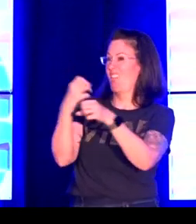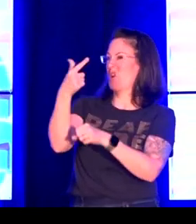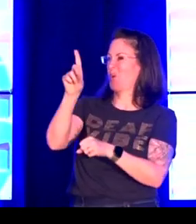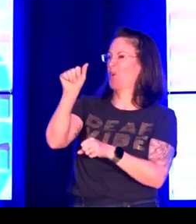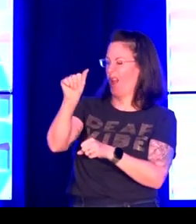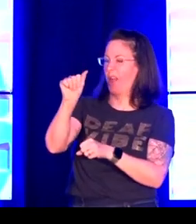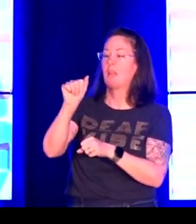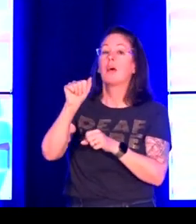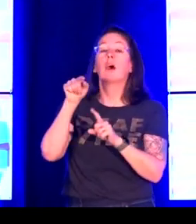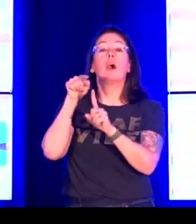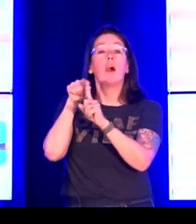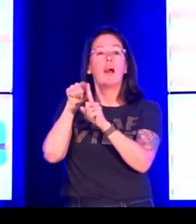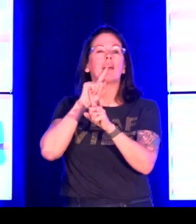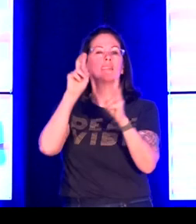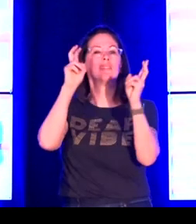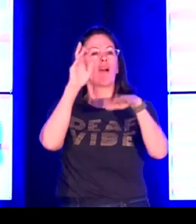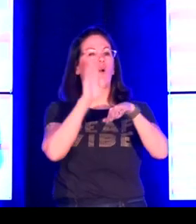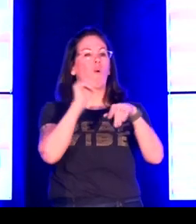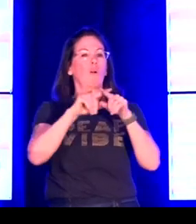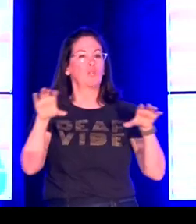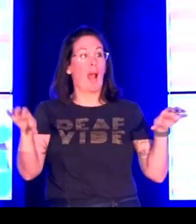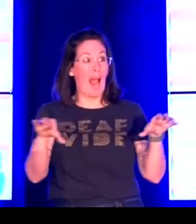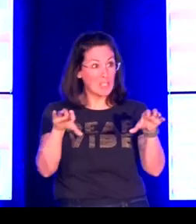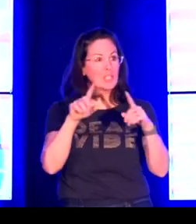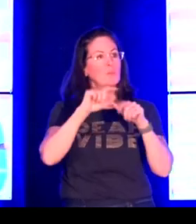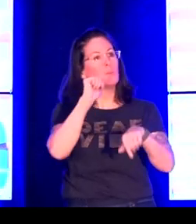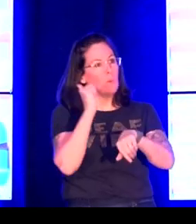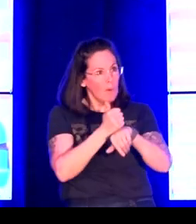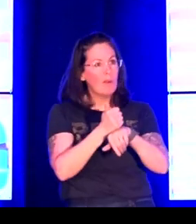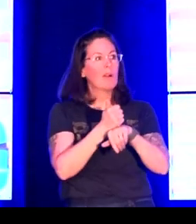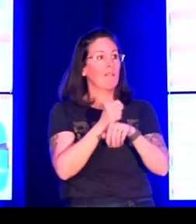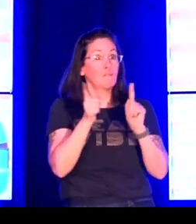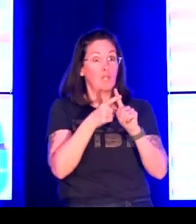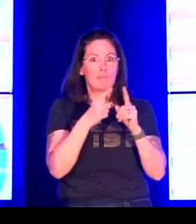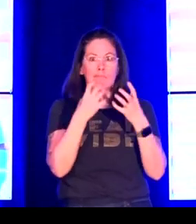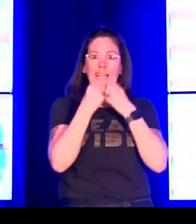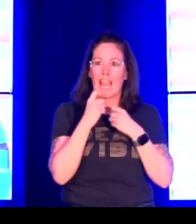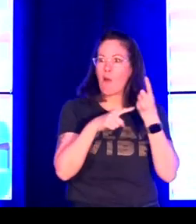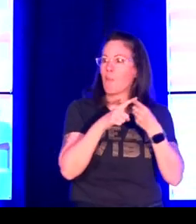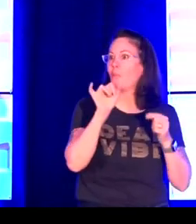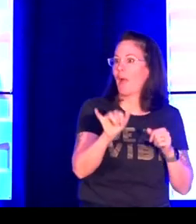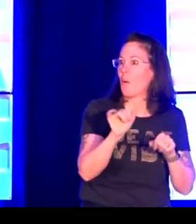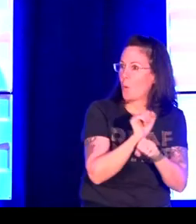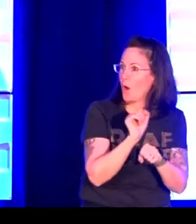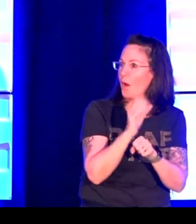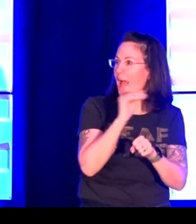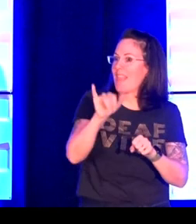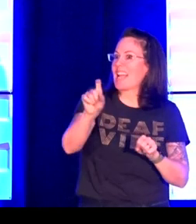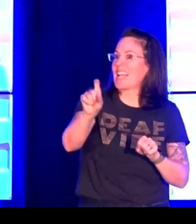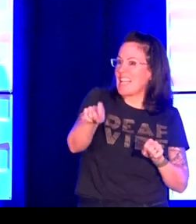format. The Gallaudet University Documentation of ASL Project, also referred to as Gouda, was created